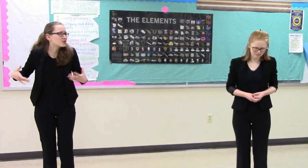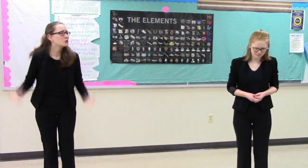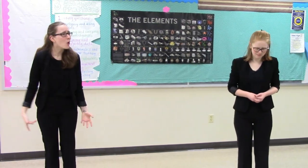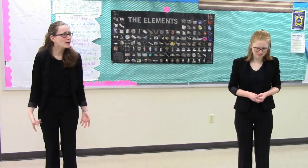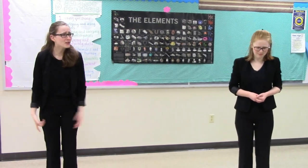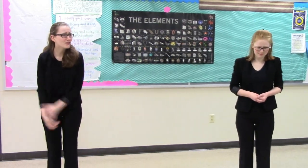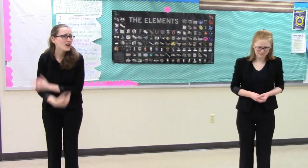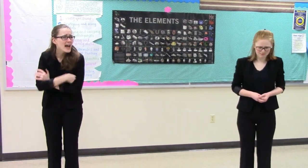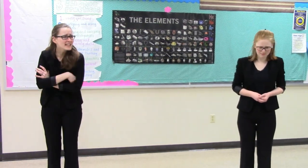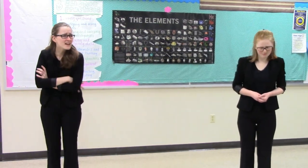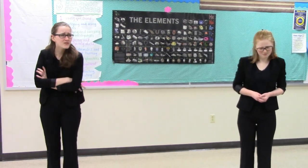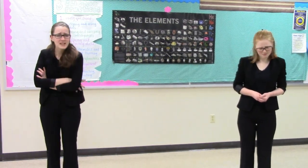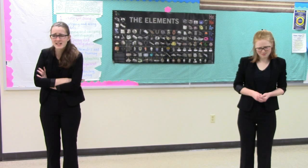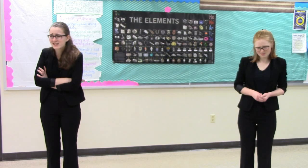tutorial for any of this.